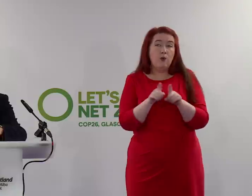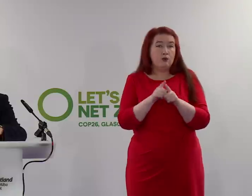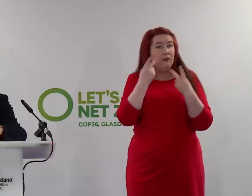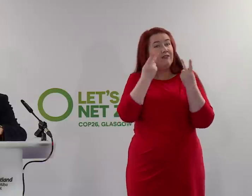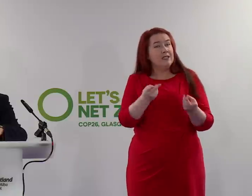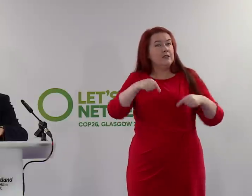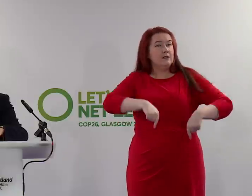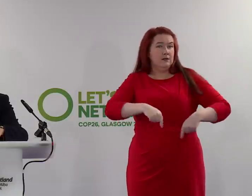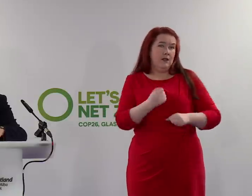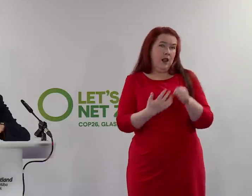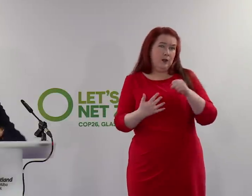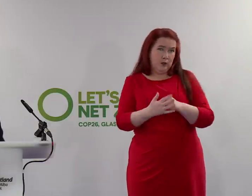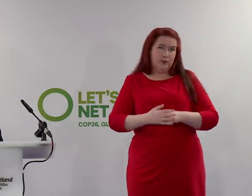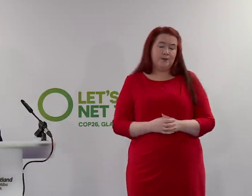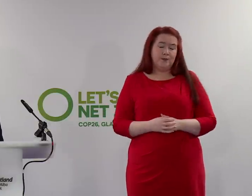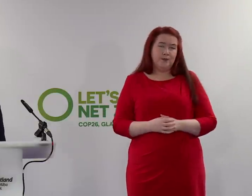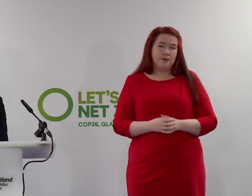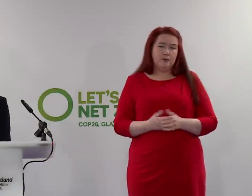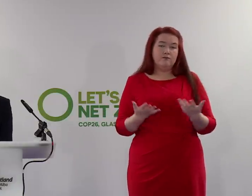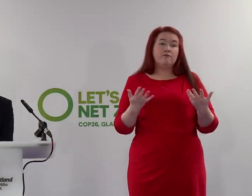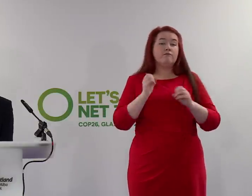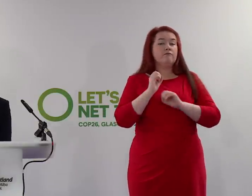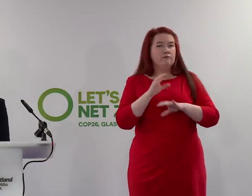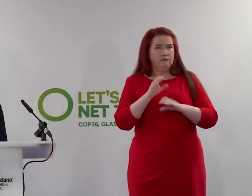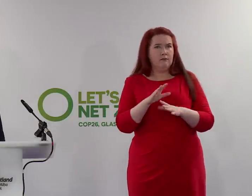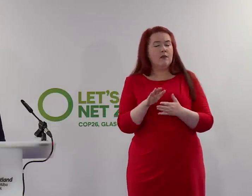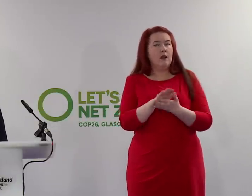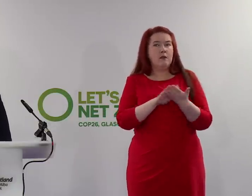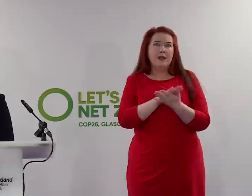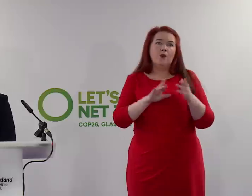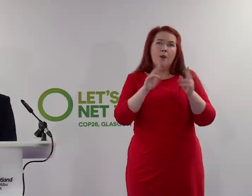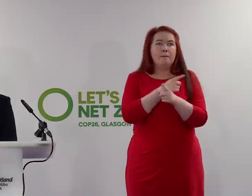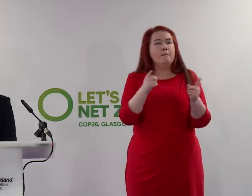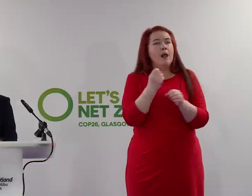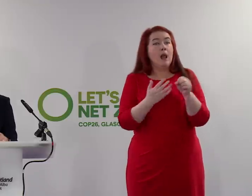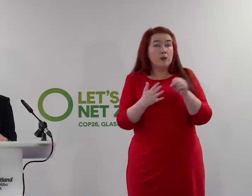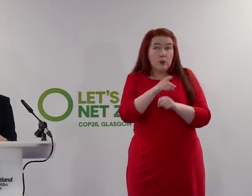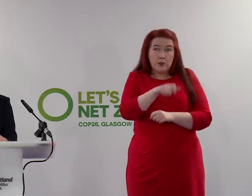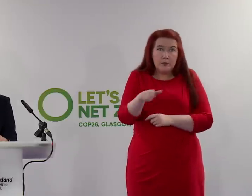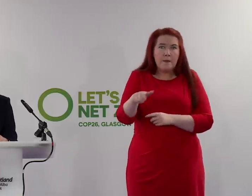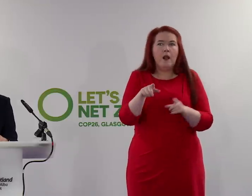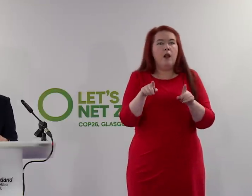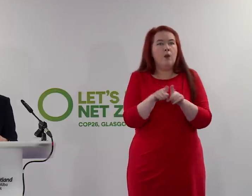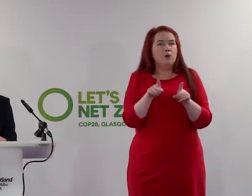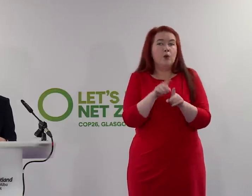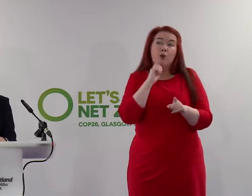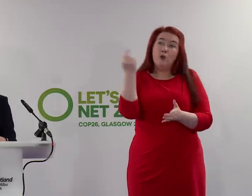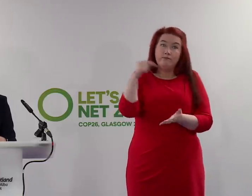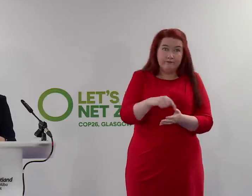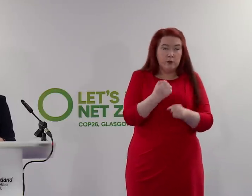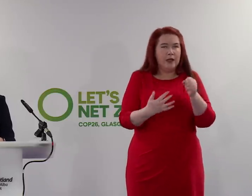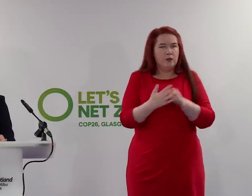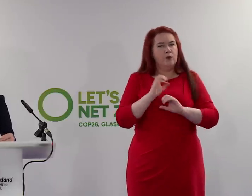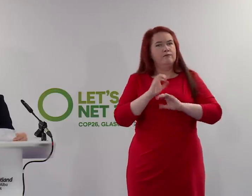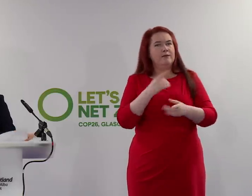to our city. And in doing that, we hope to give people in Glasgow, but also visitors to the city, the information